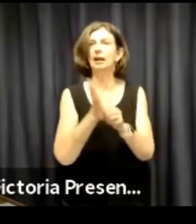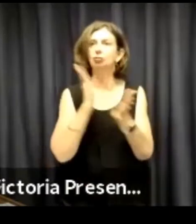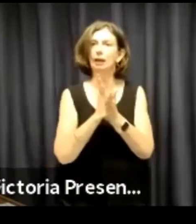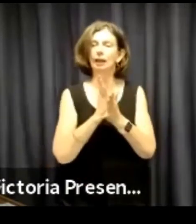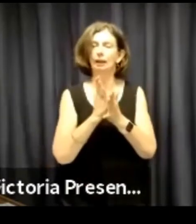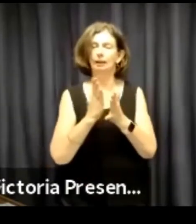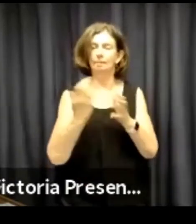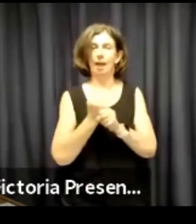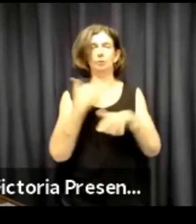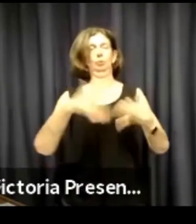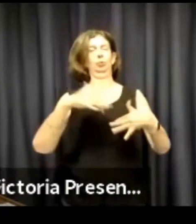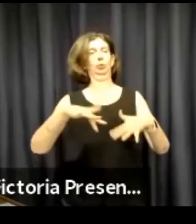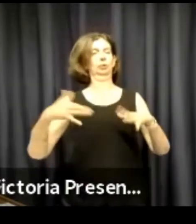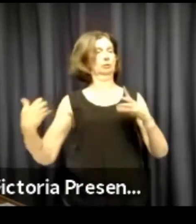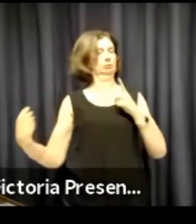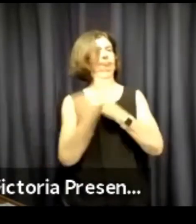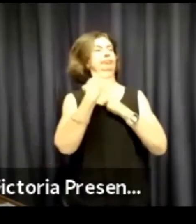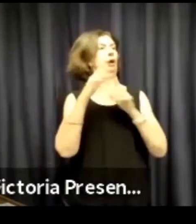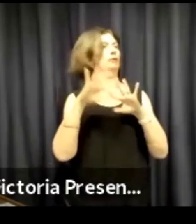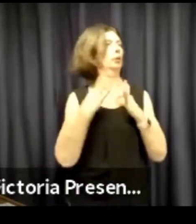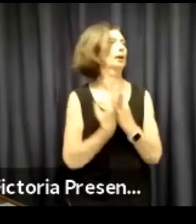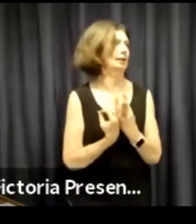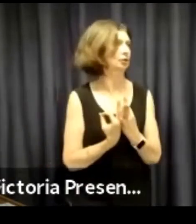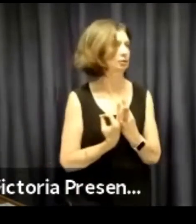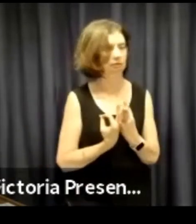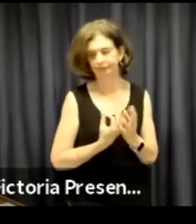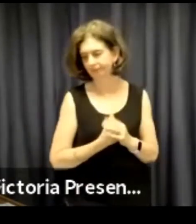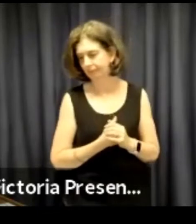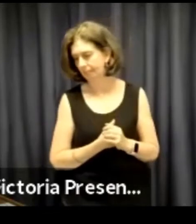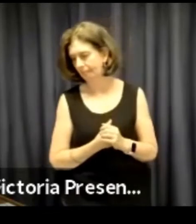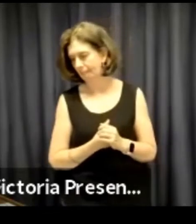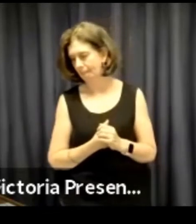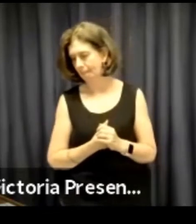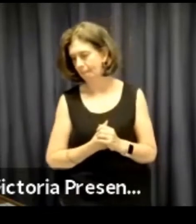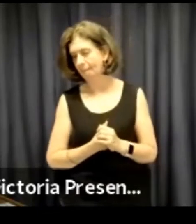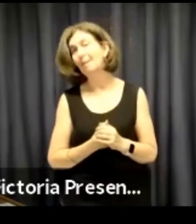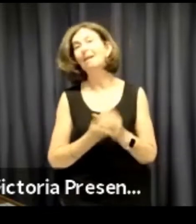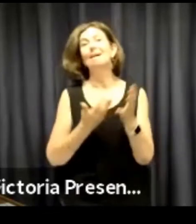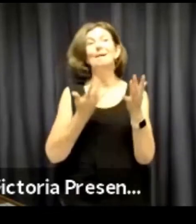Also, as I said earlier, COVID has had a big impact on the organisation.